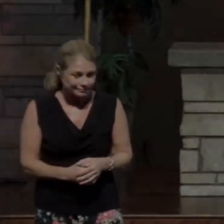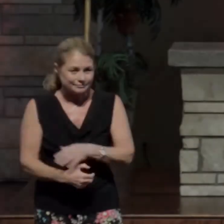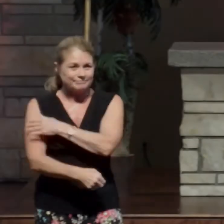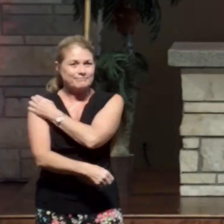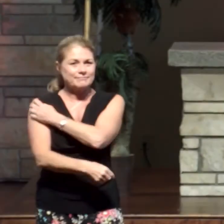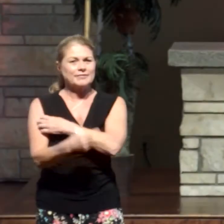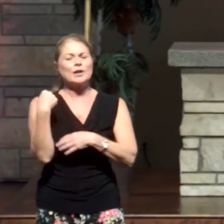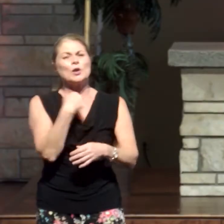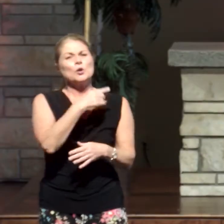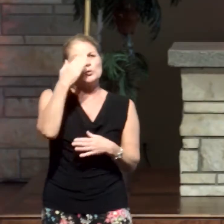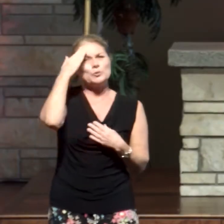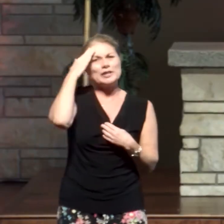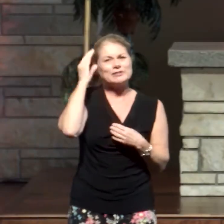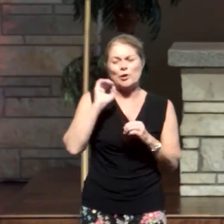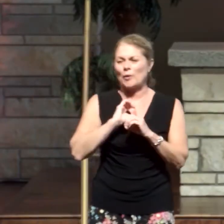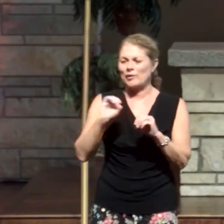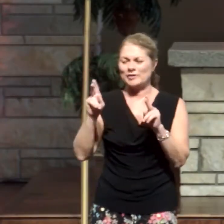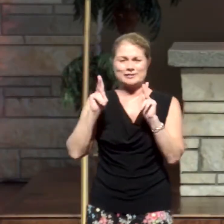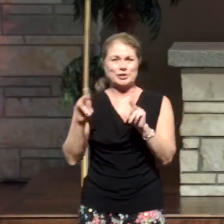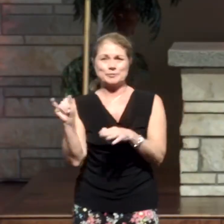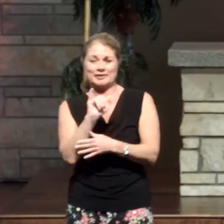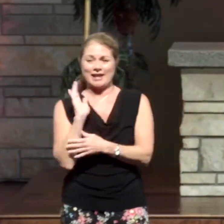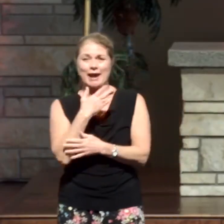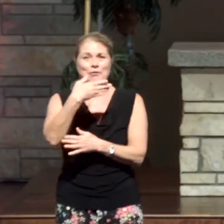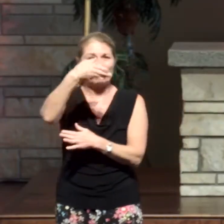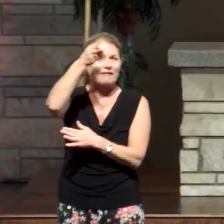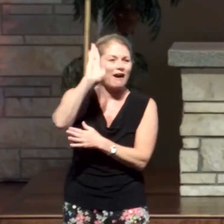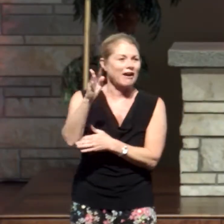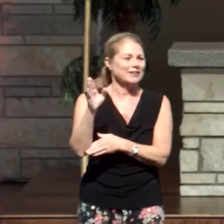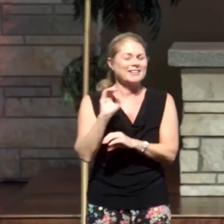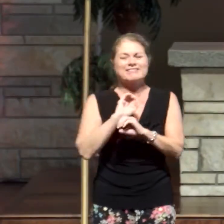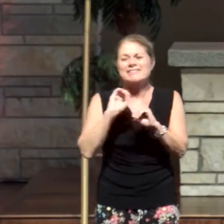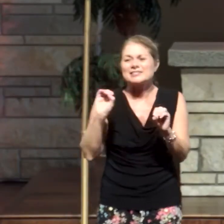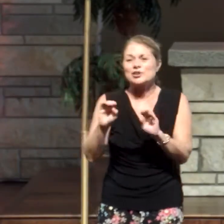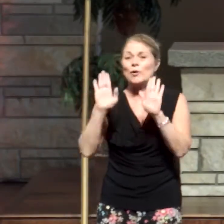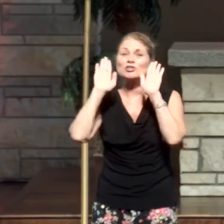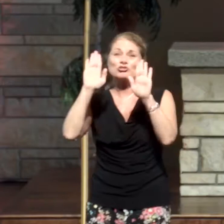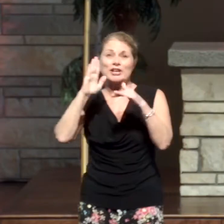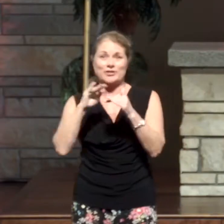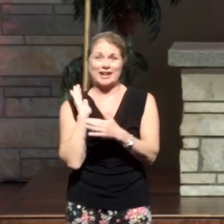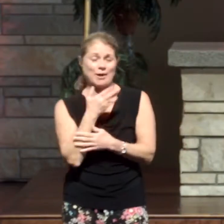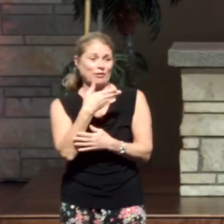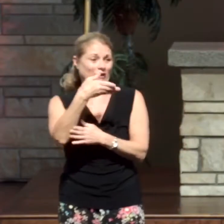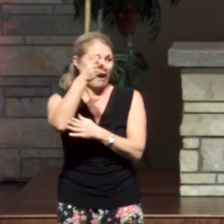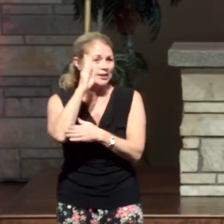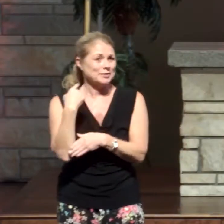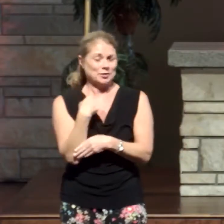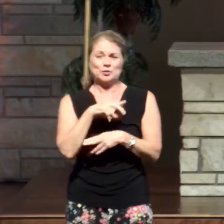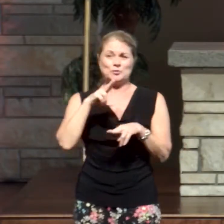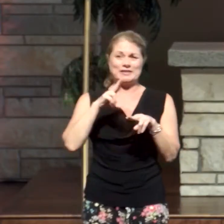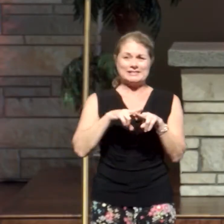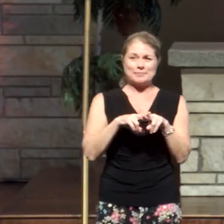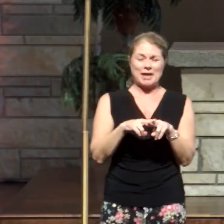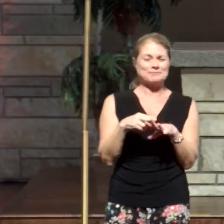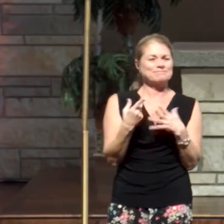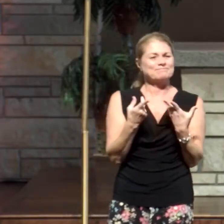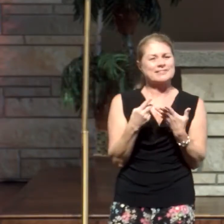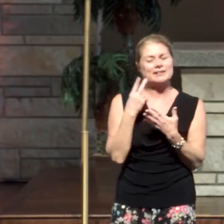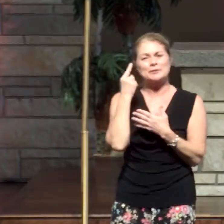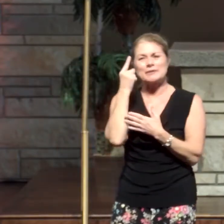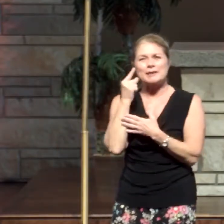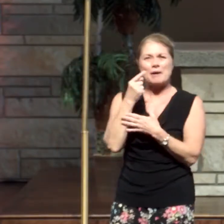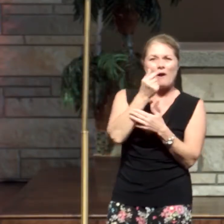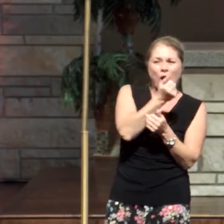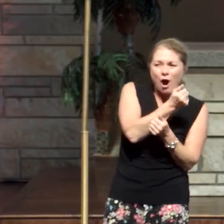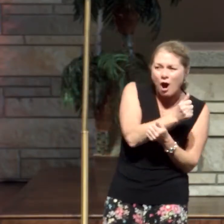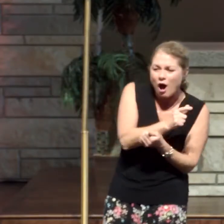You know, we know that there is no one like our God. There's no one greater than our God. We sit back and I can think of everything that God